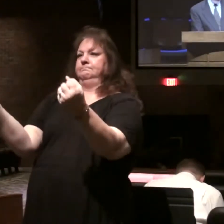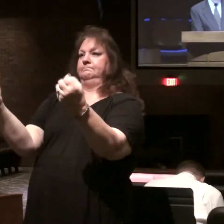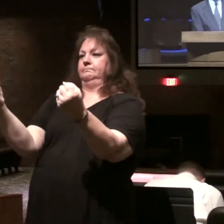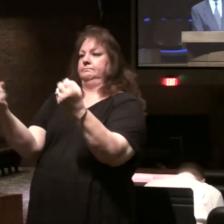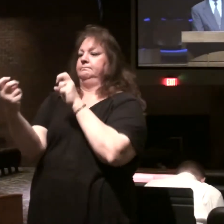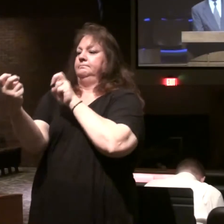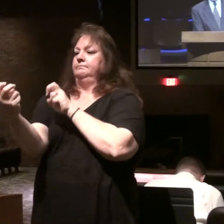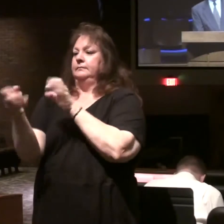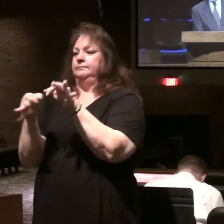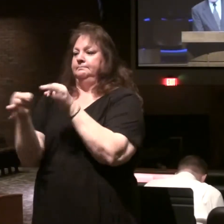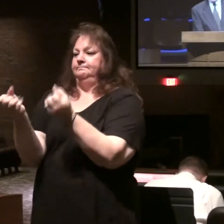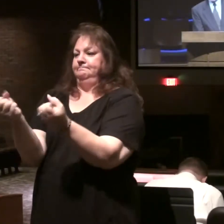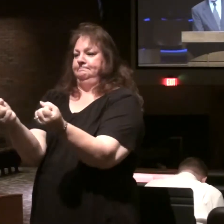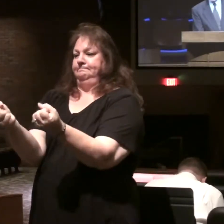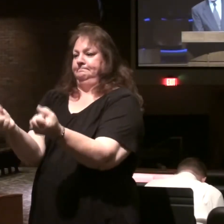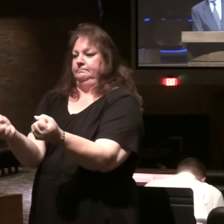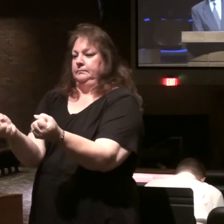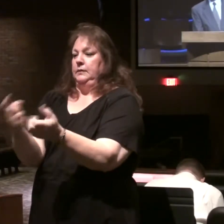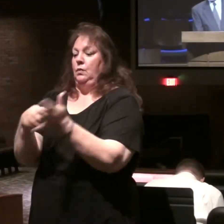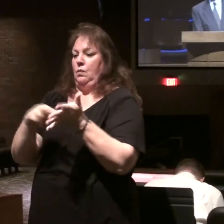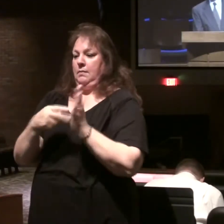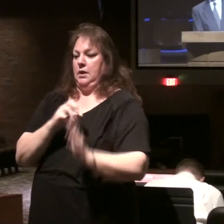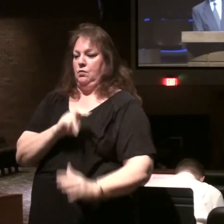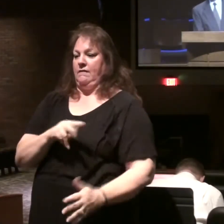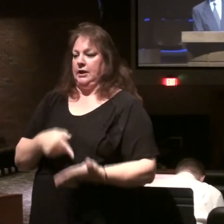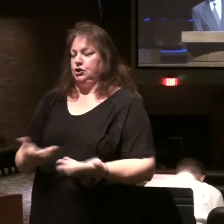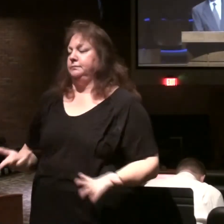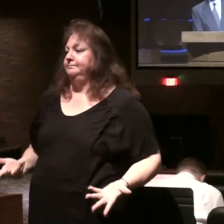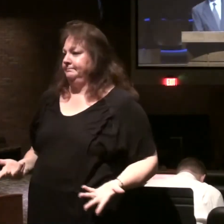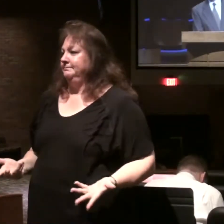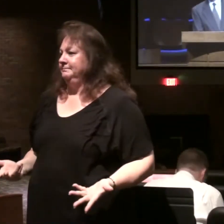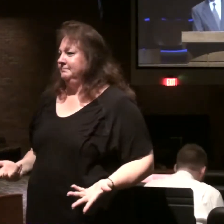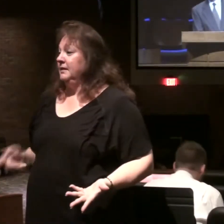listening to you and you're explaining to them what revelation means here